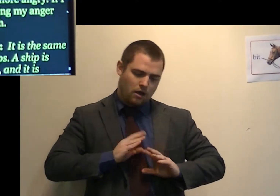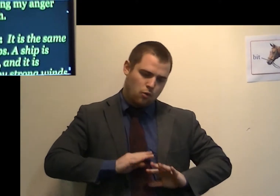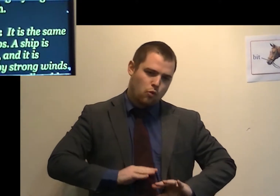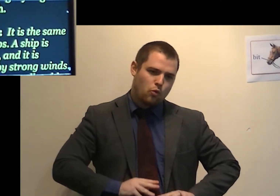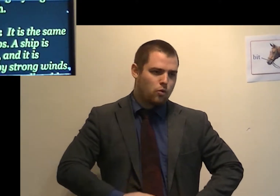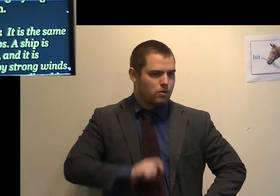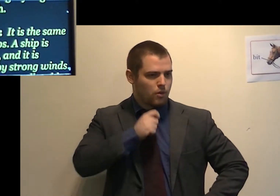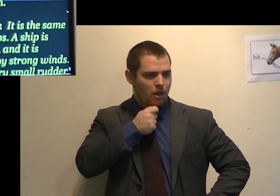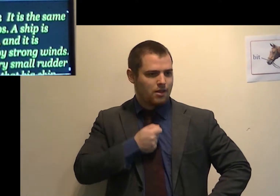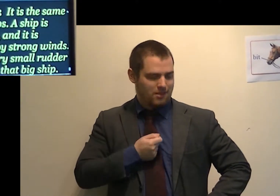Verse 4.